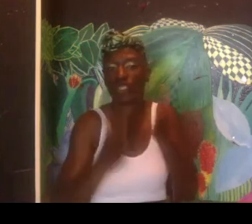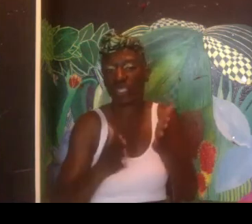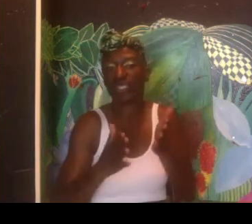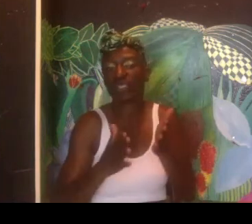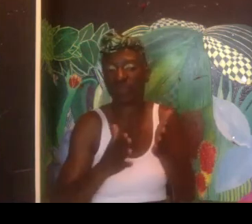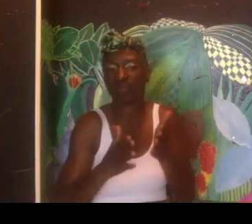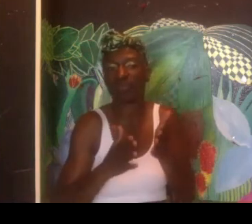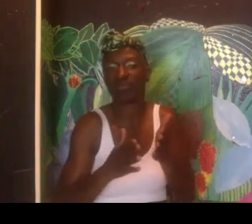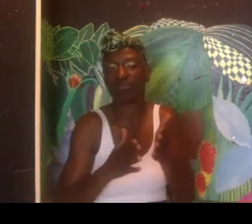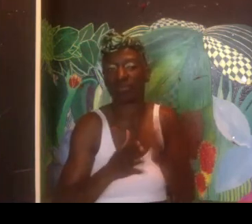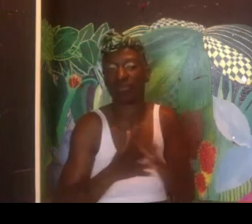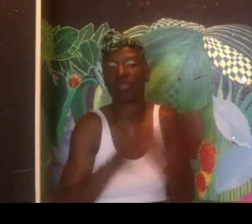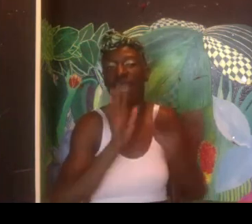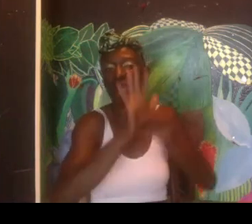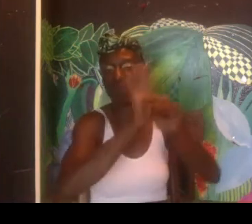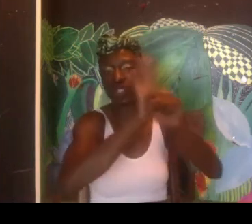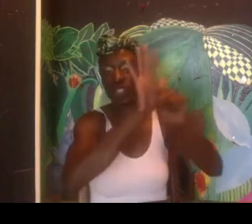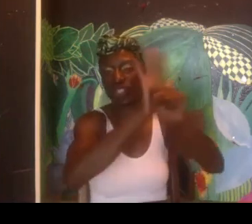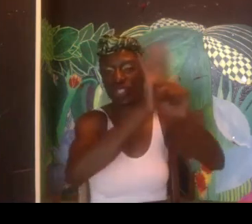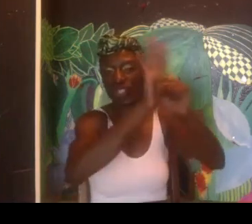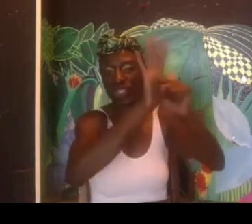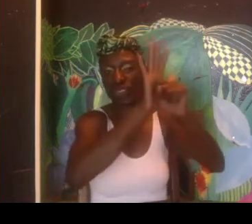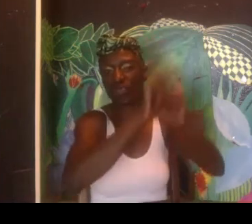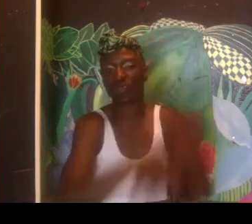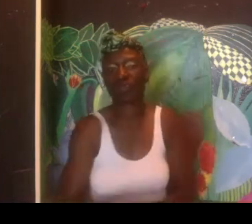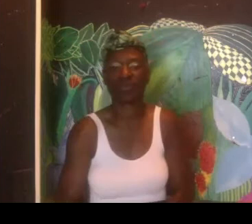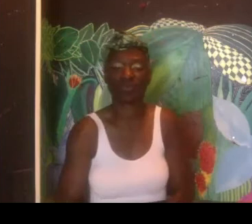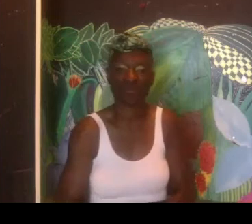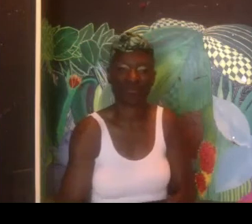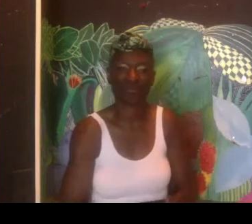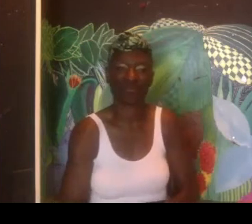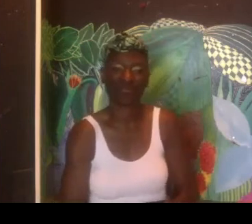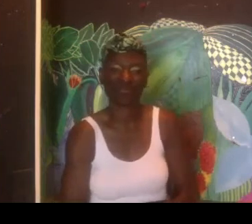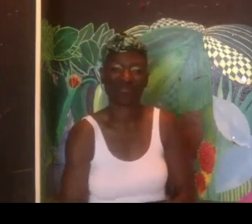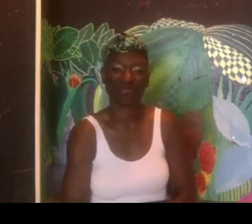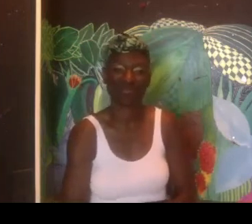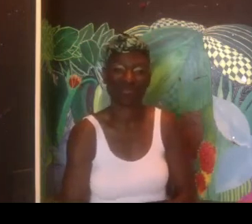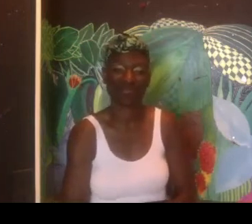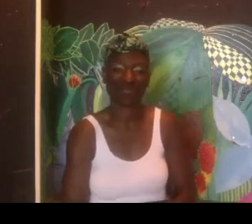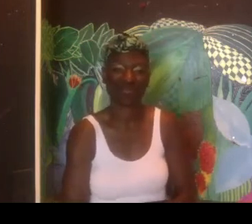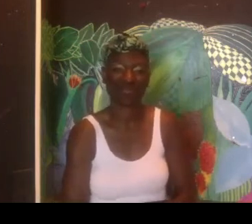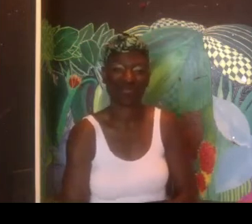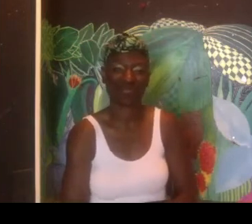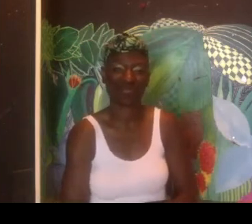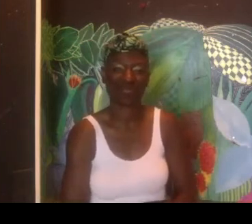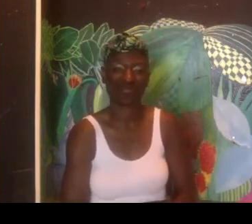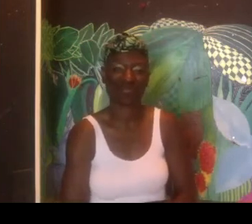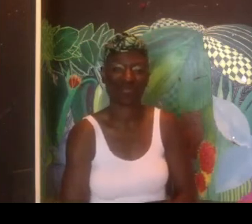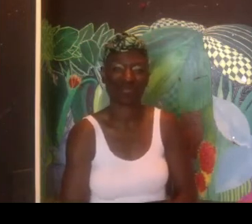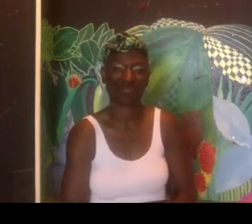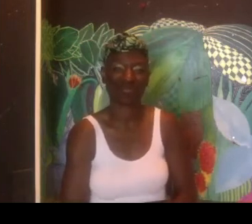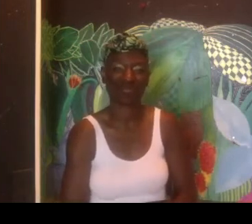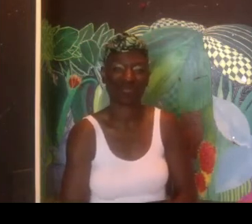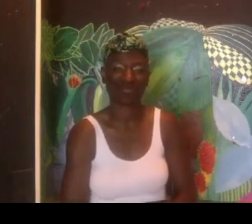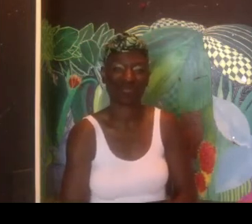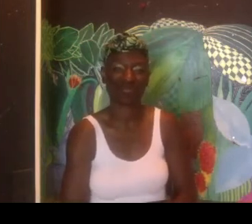hosted a panel of Deaf artists and advocates as well. So that's